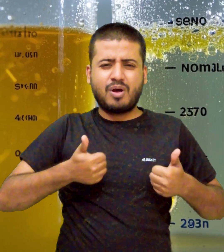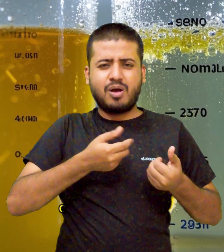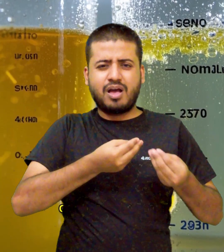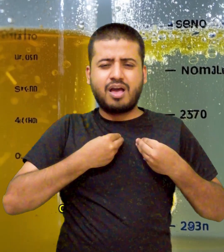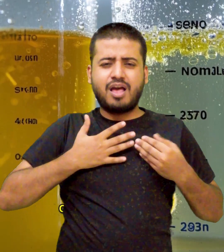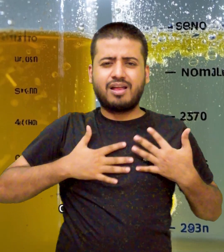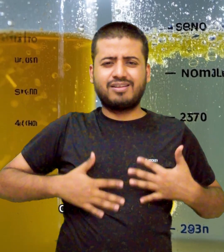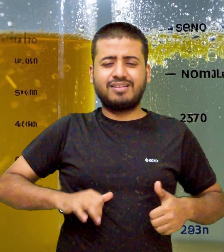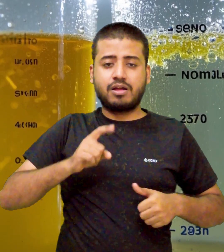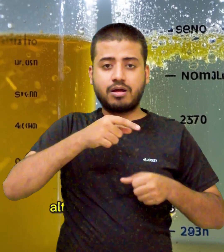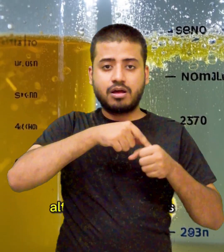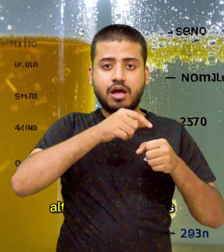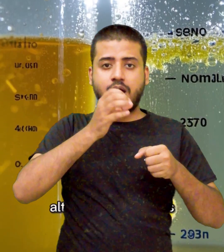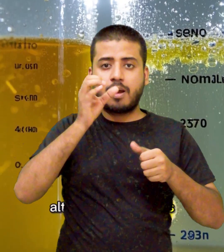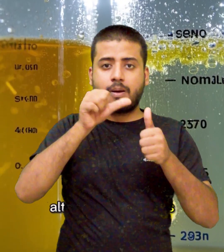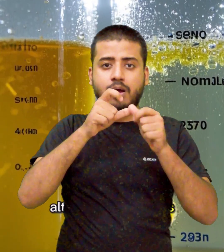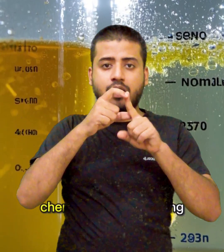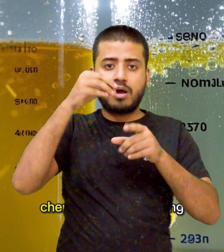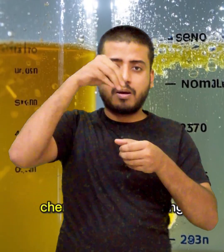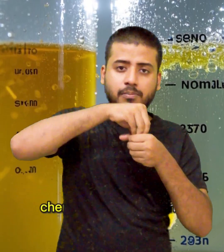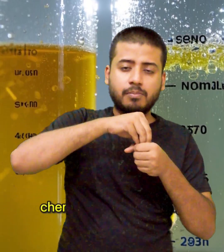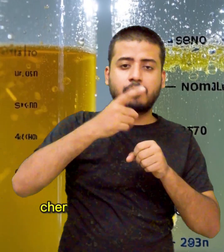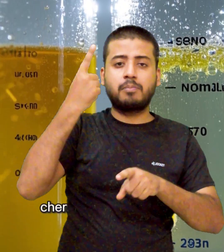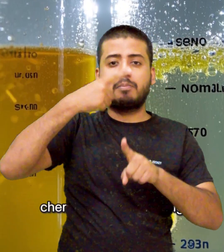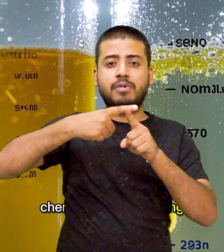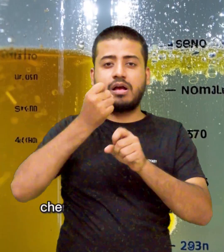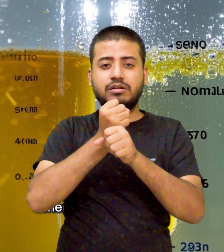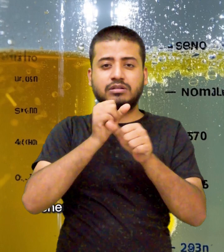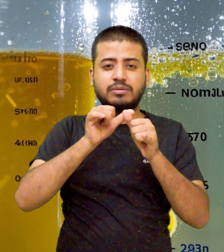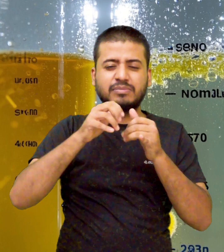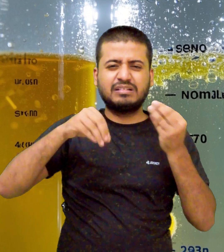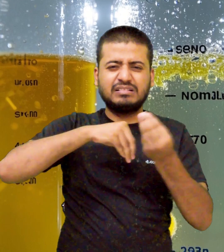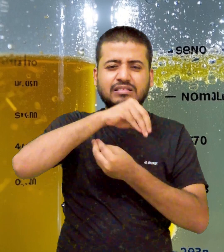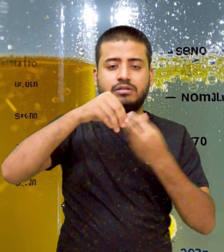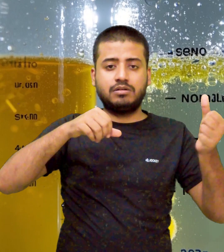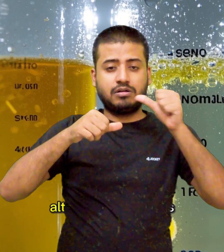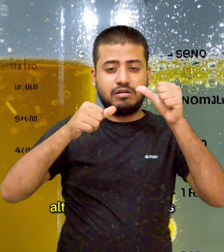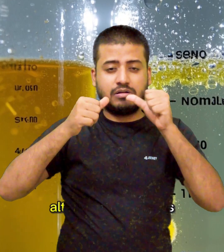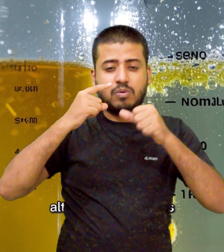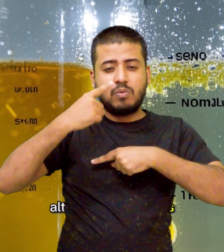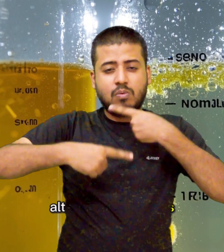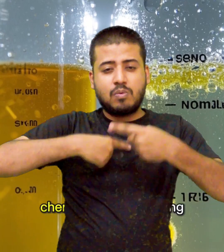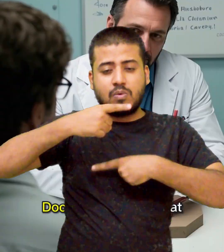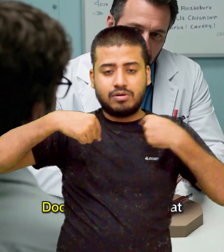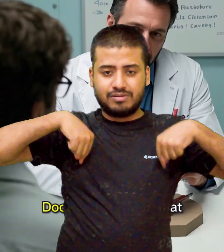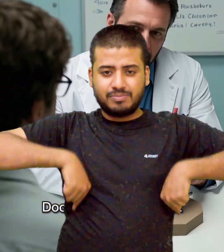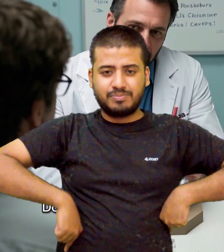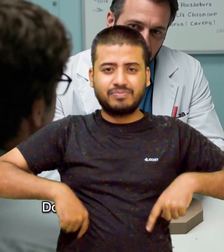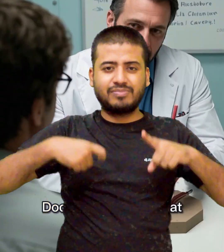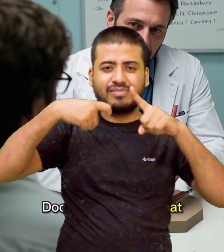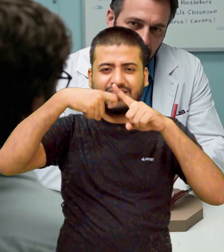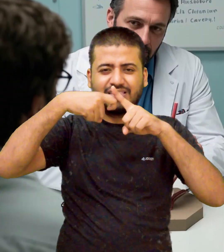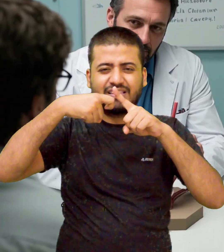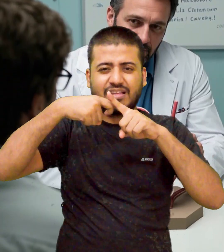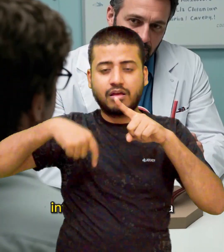Dehydration. Many colas also contain caffeine, a diuretic, which can lead to increased urination and potential